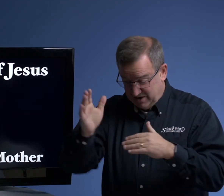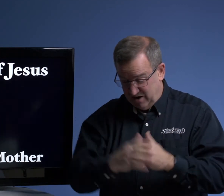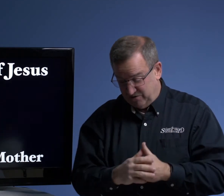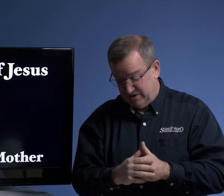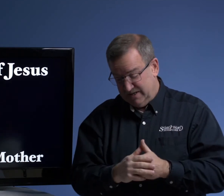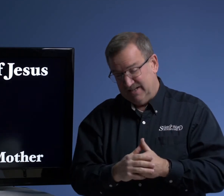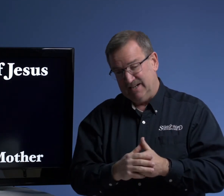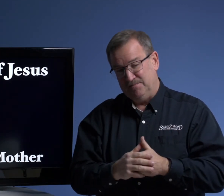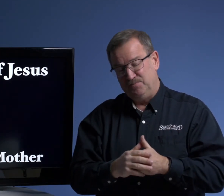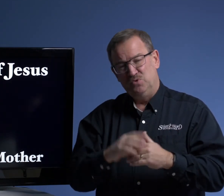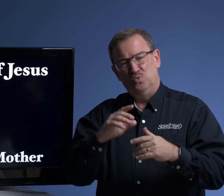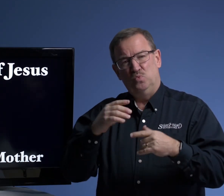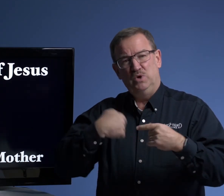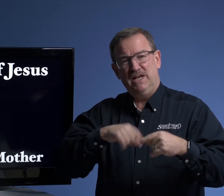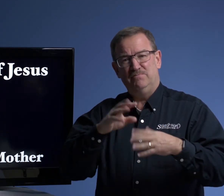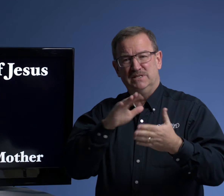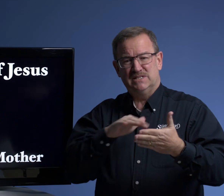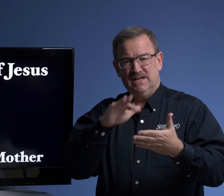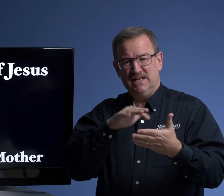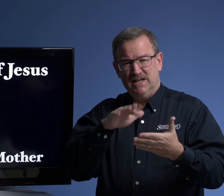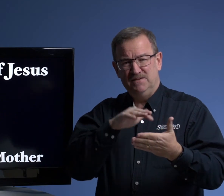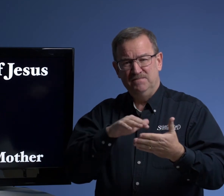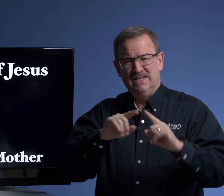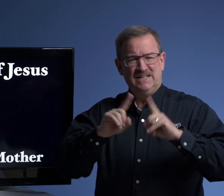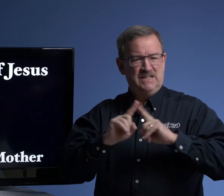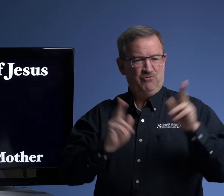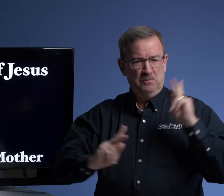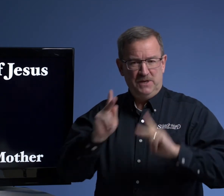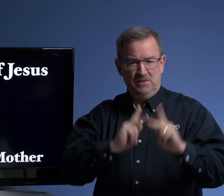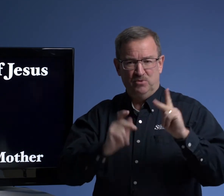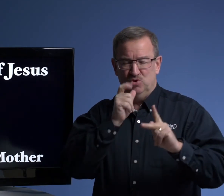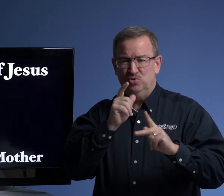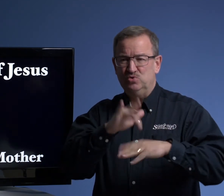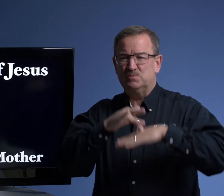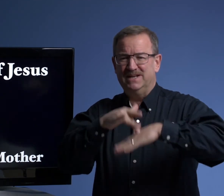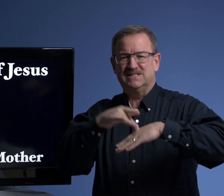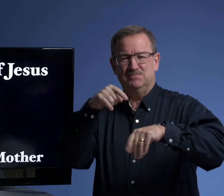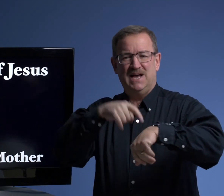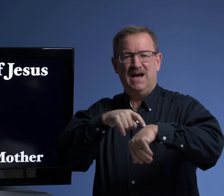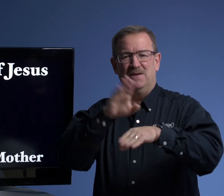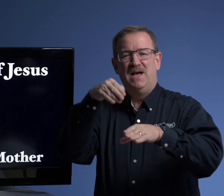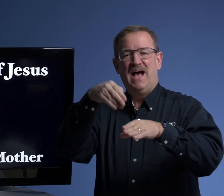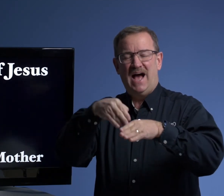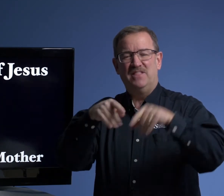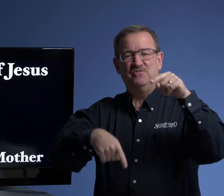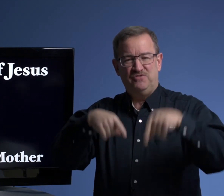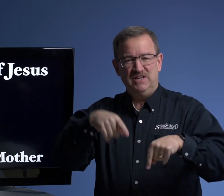off. We have been studying different people who spent some time at the feet